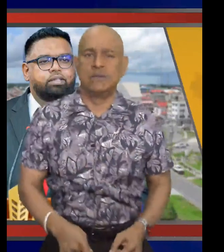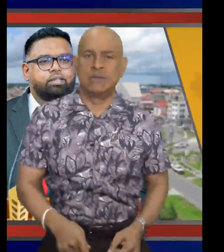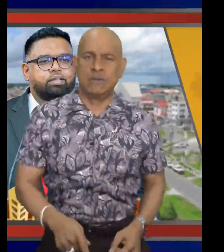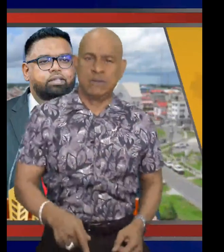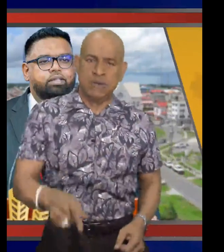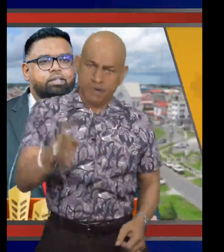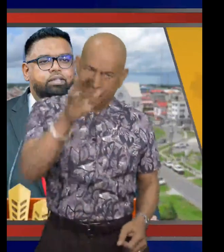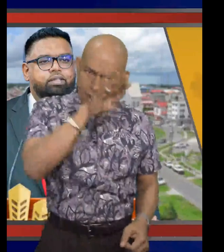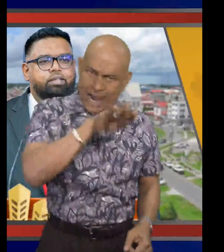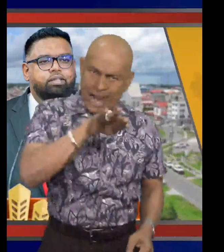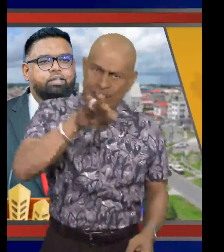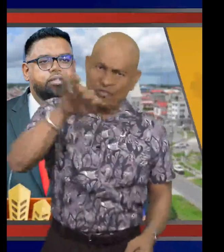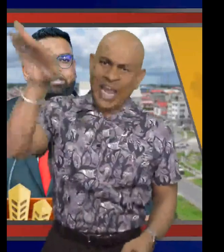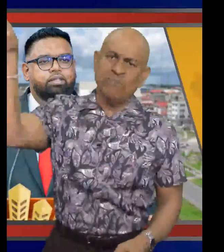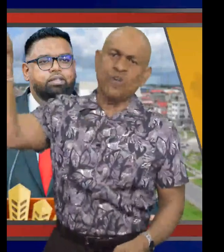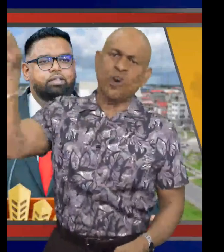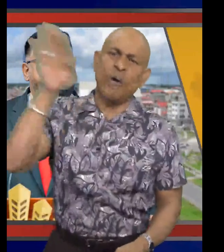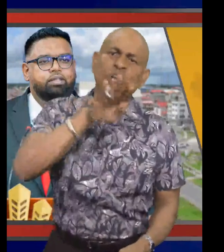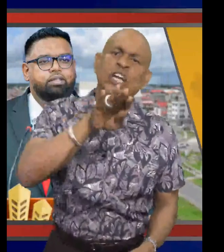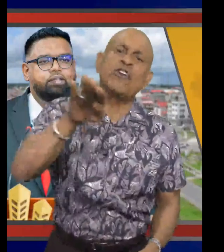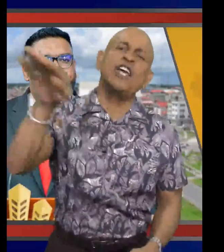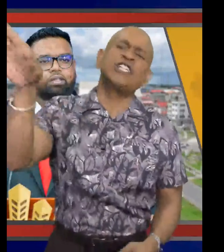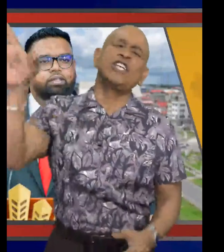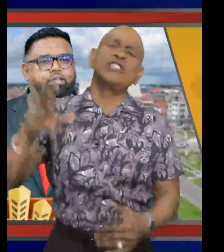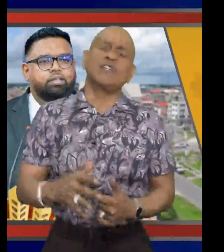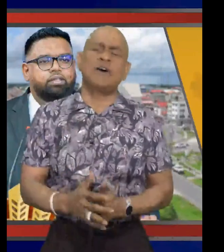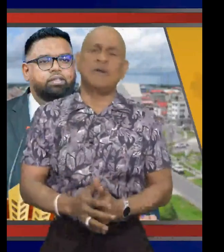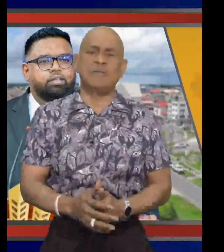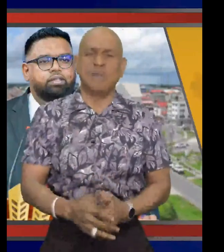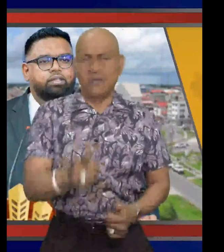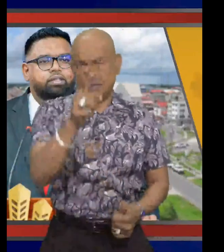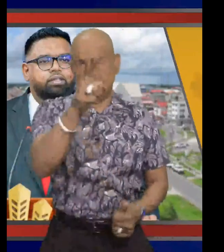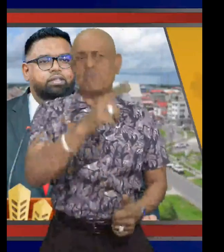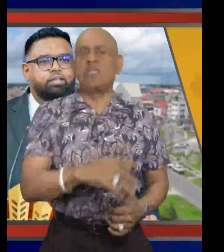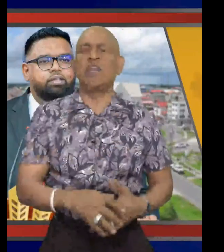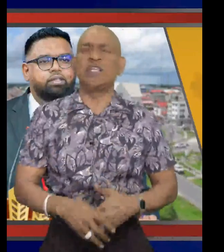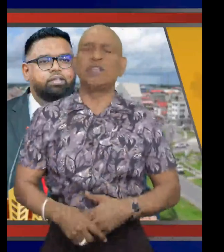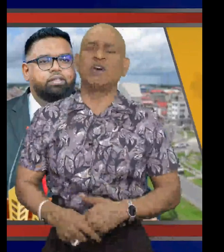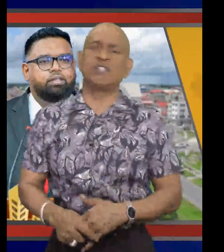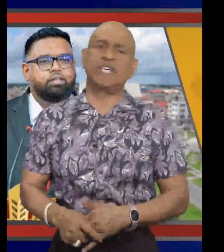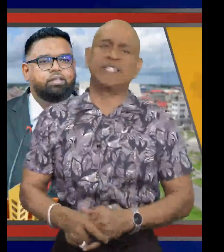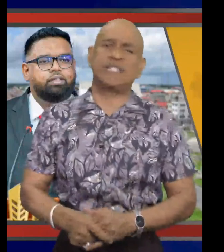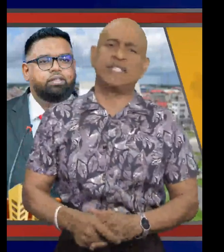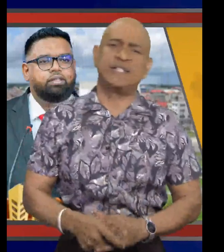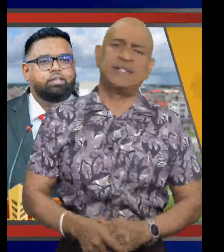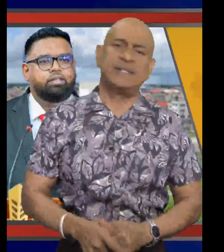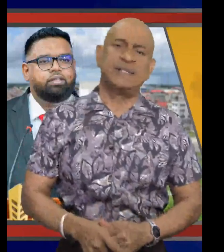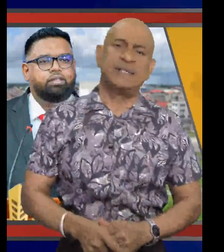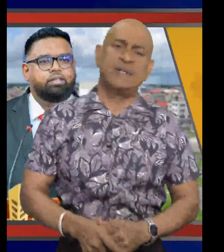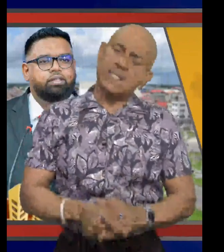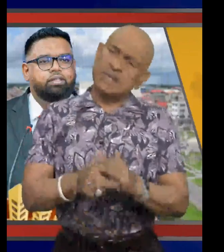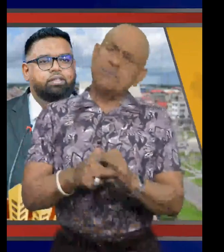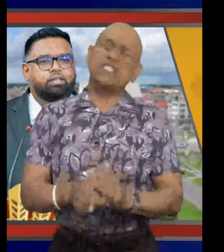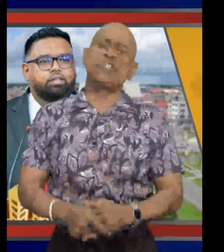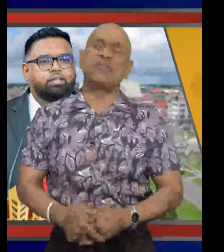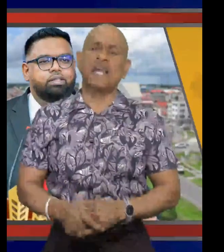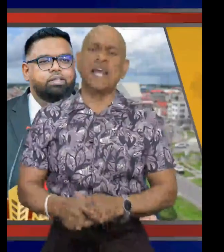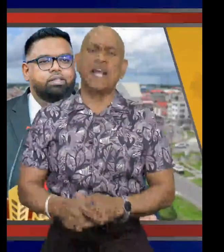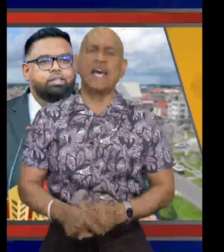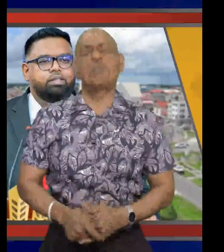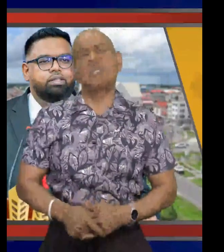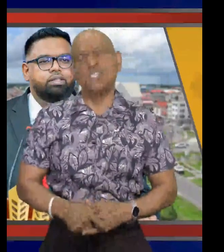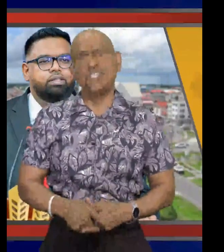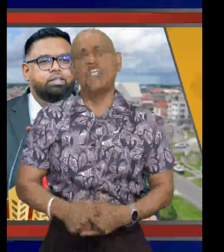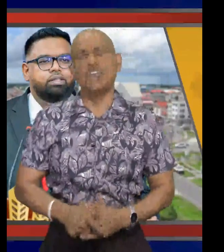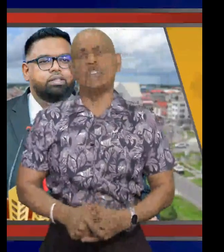for a lifetime to come or generations to come with empty lunch kits. This is a message from